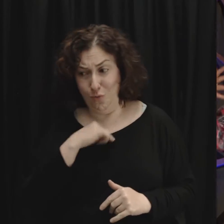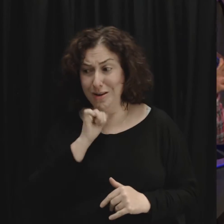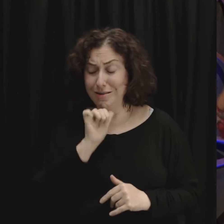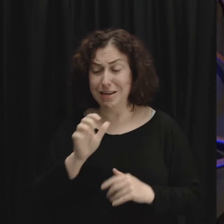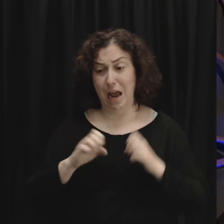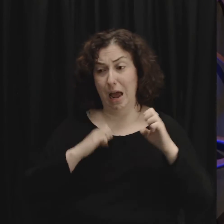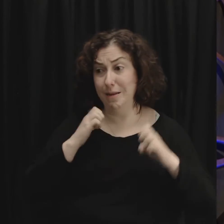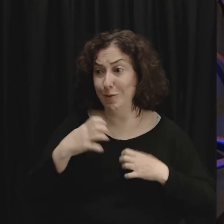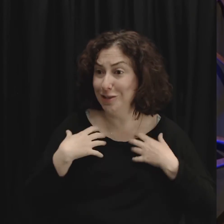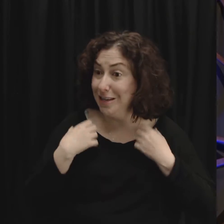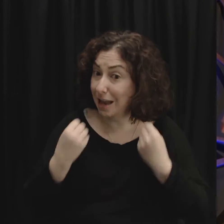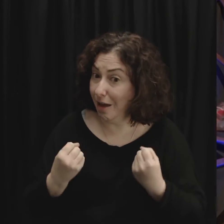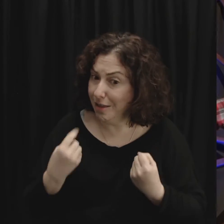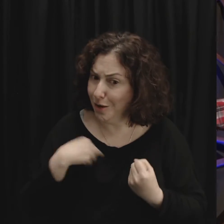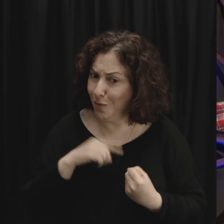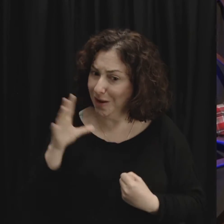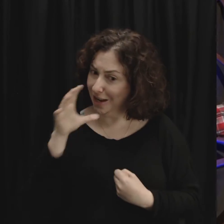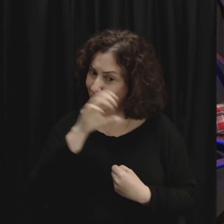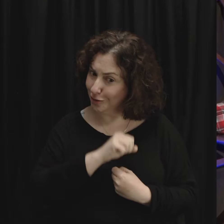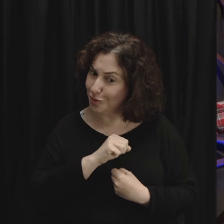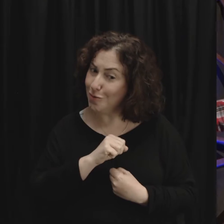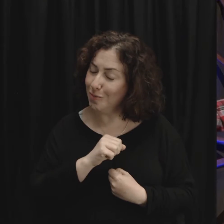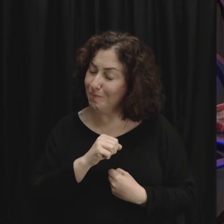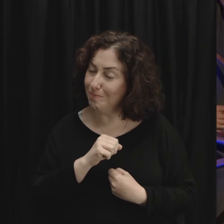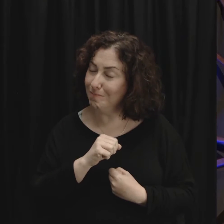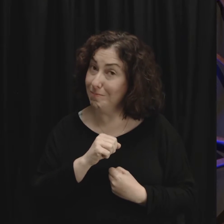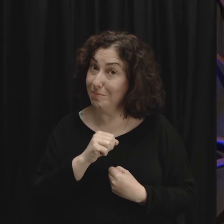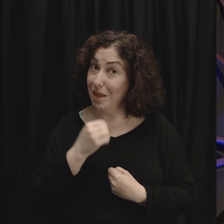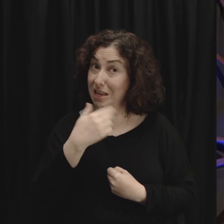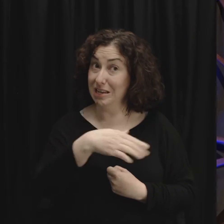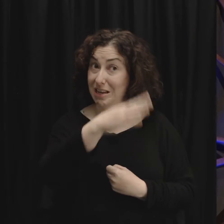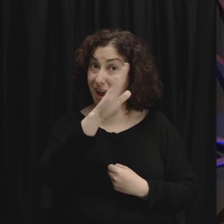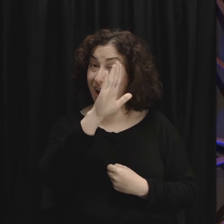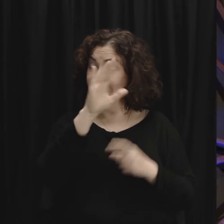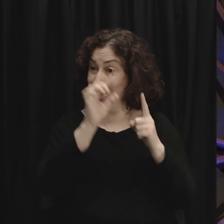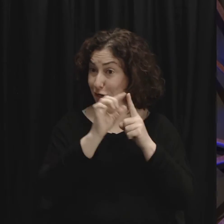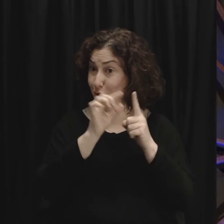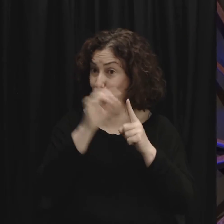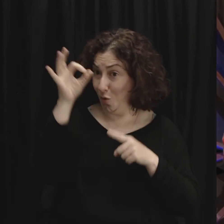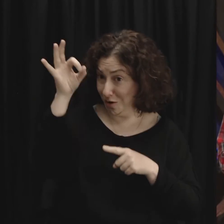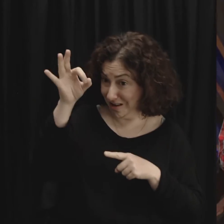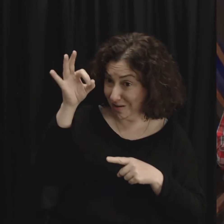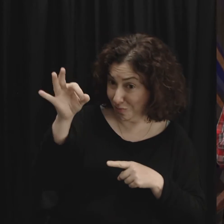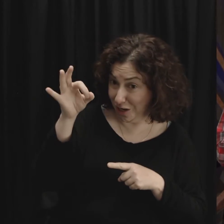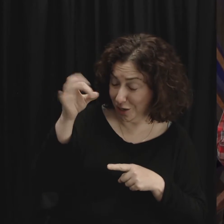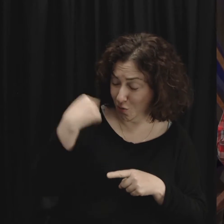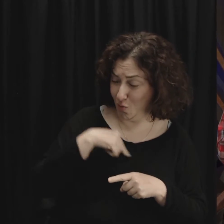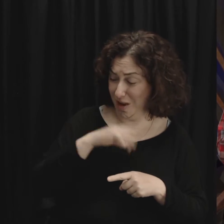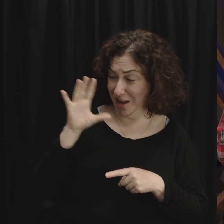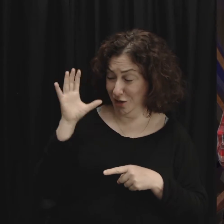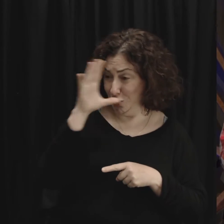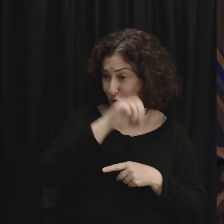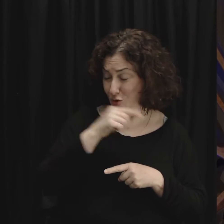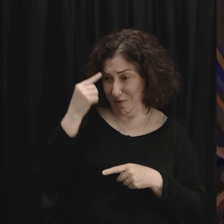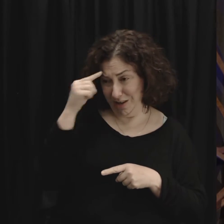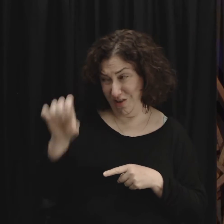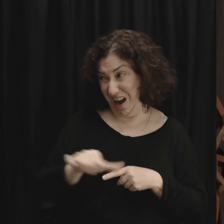God's word is being preached it's being preached for other people when in fact God is wanting it to be for us so I'm going to say this again